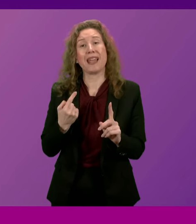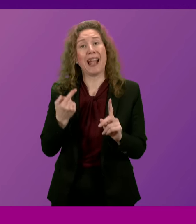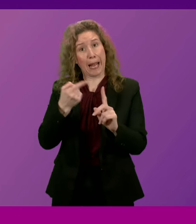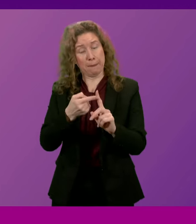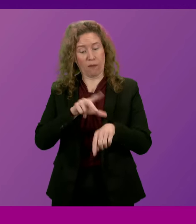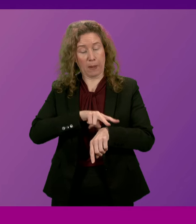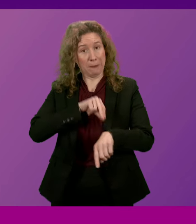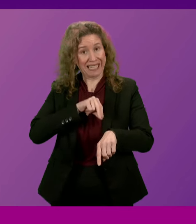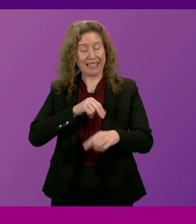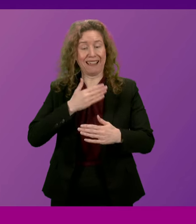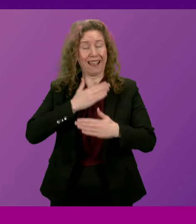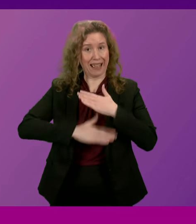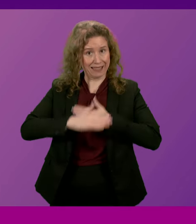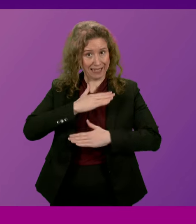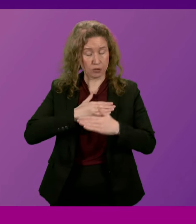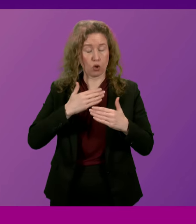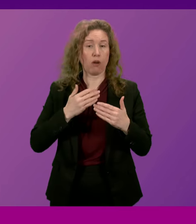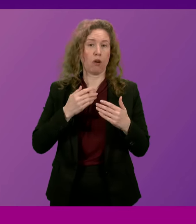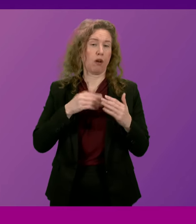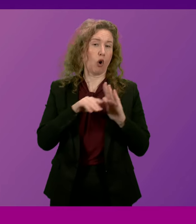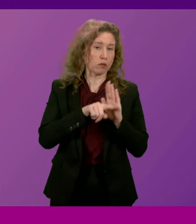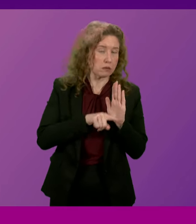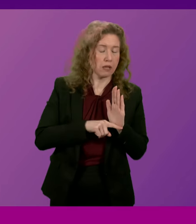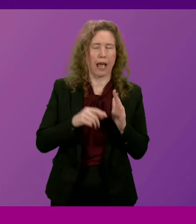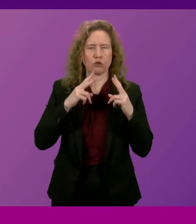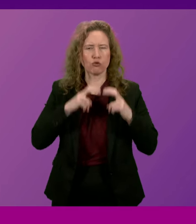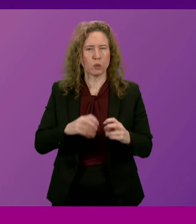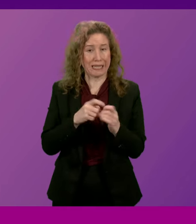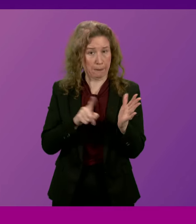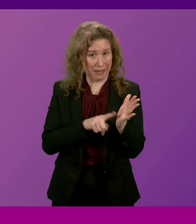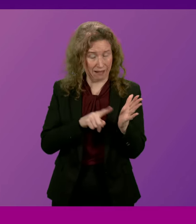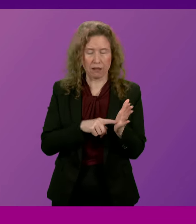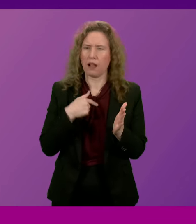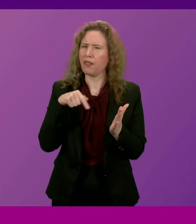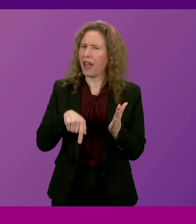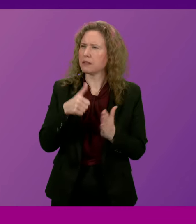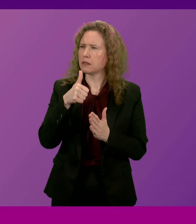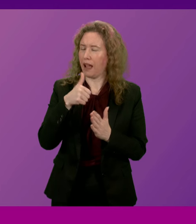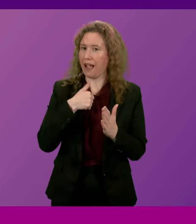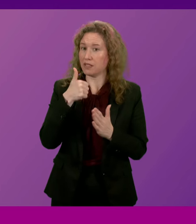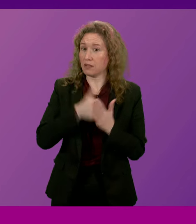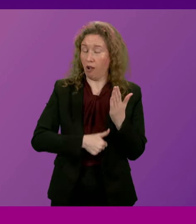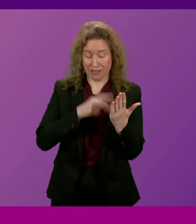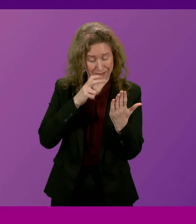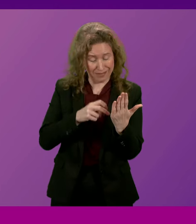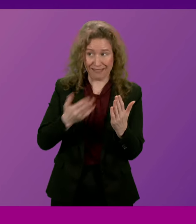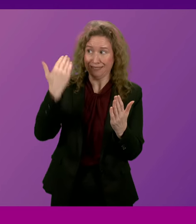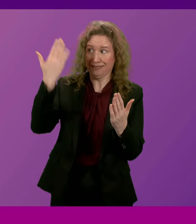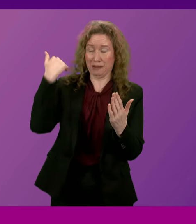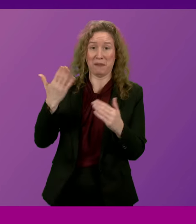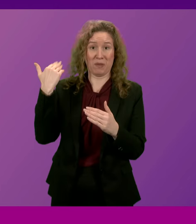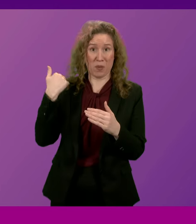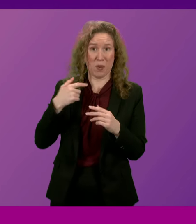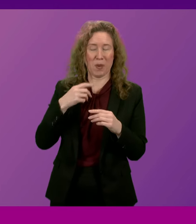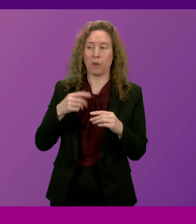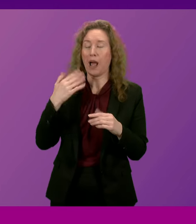Police Ethics, Conduct and Scrutiny Bill, which I actually began some scrutiny of when I was on the back benches in the